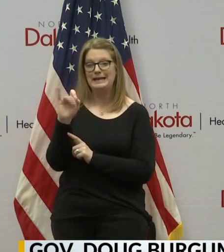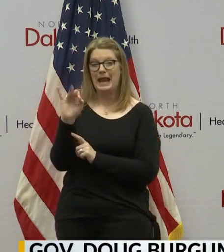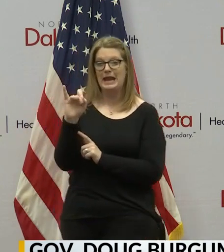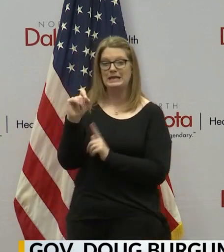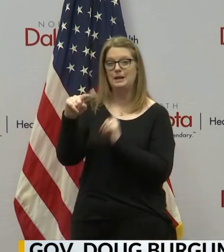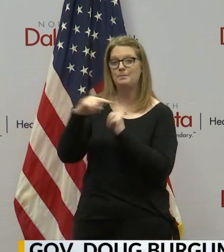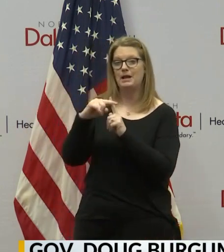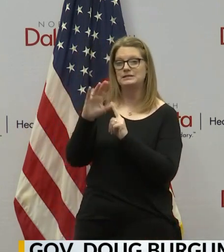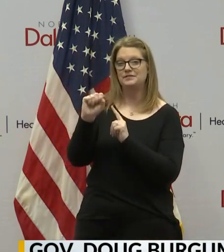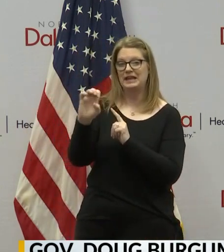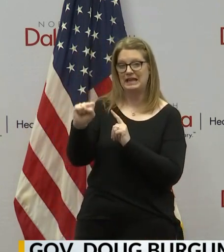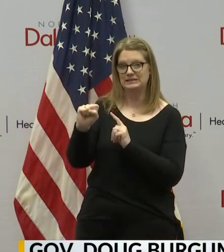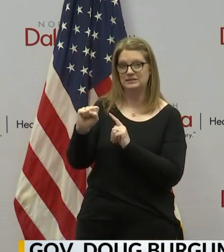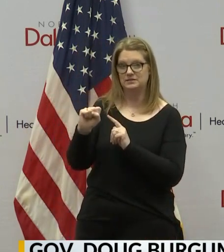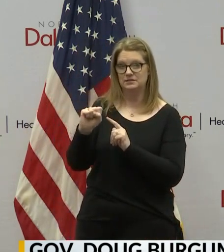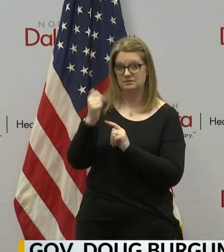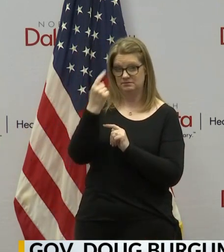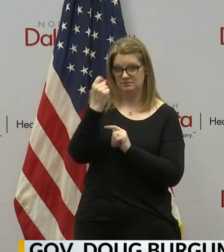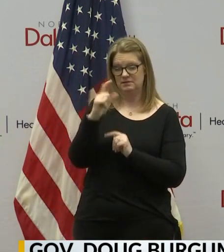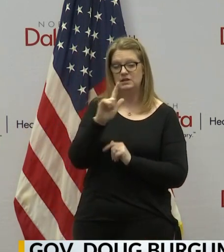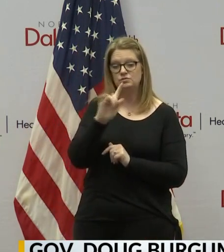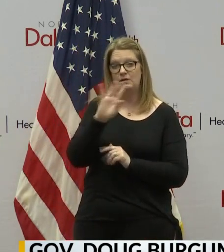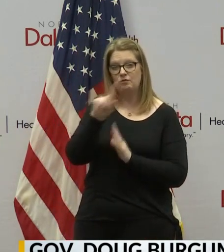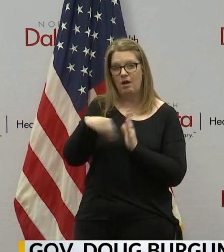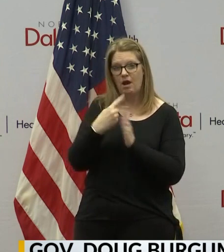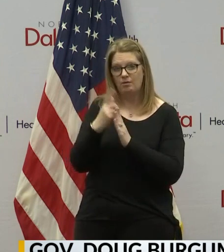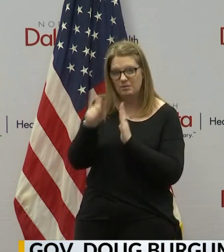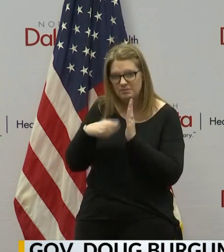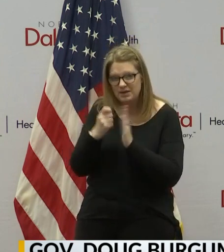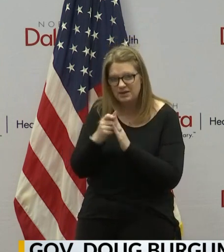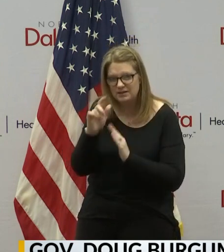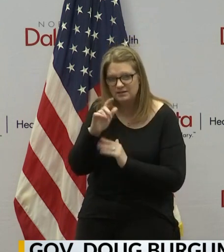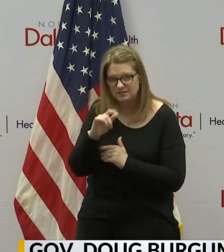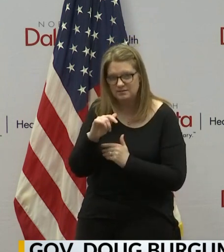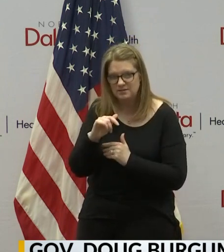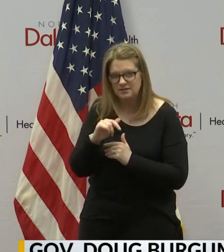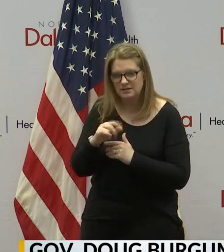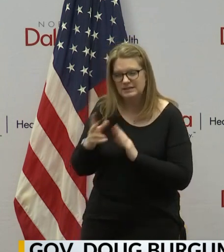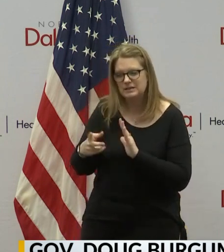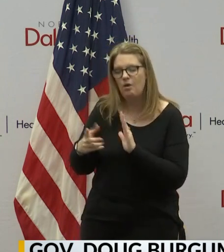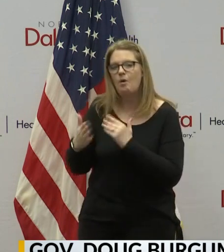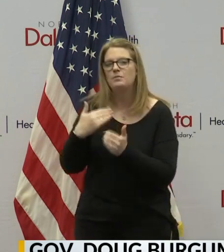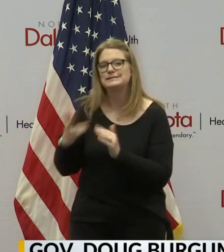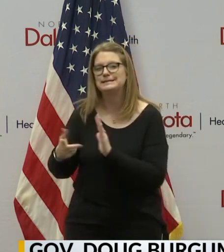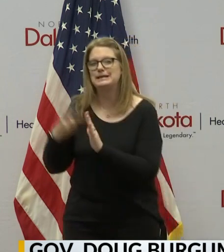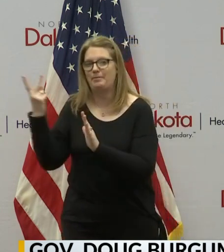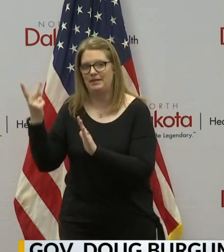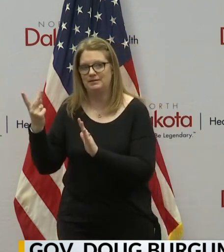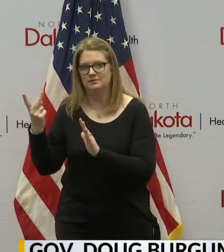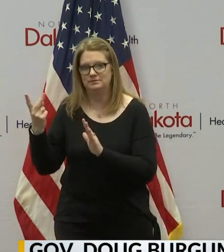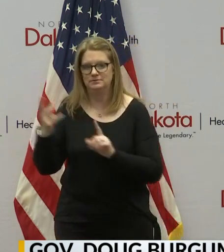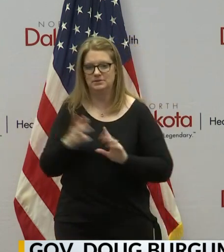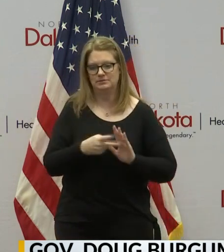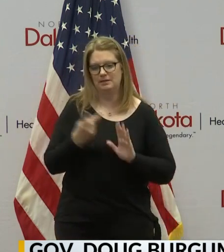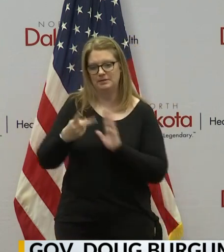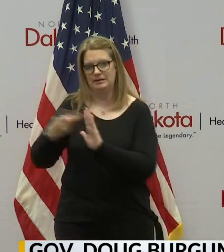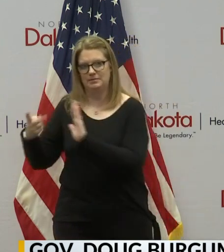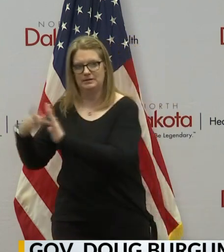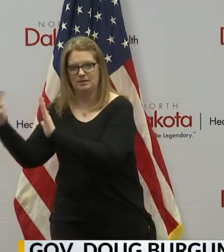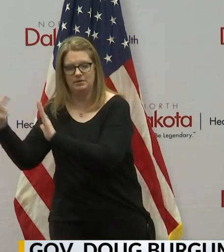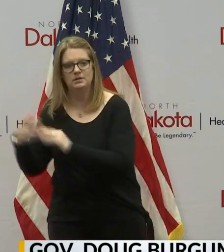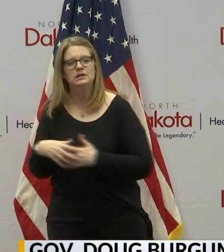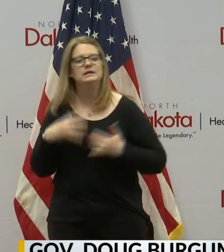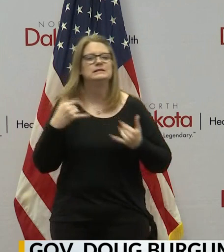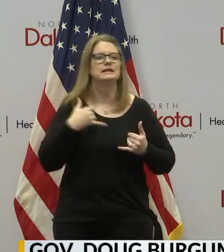new cases in the 24-hour period that occurred on Friday so almost a doubling again we're going to have on call